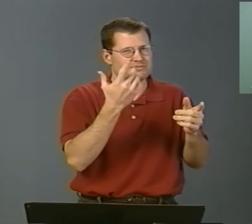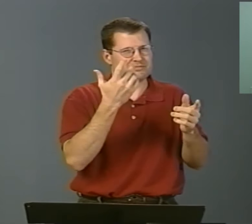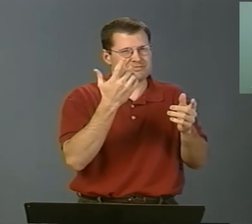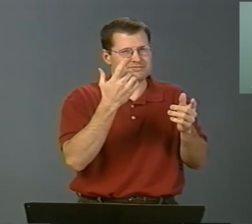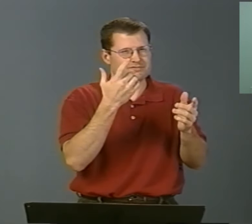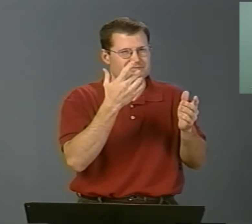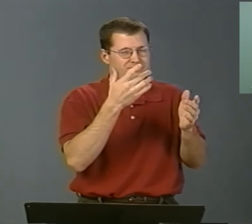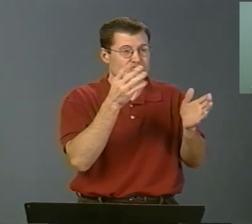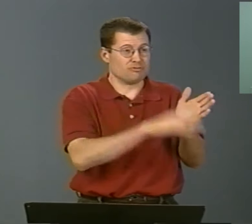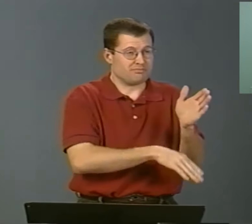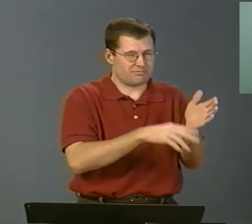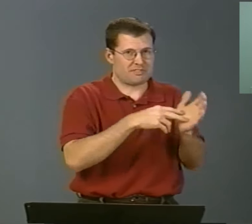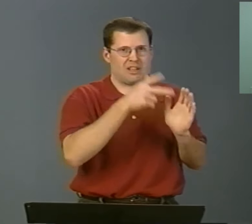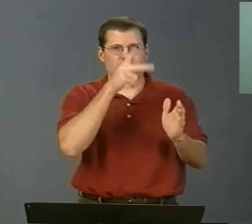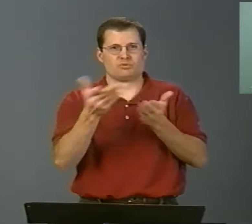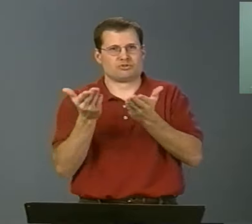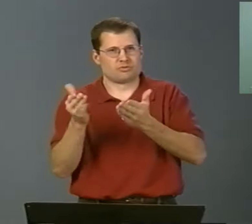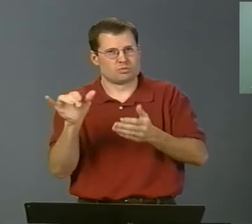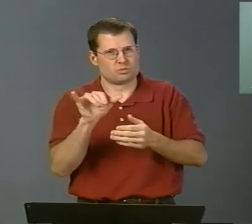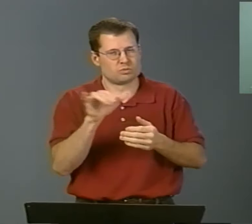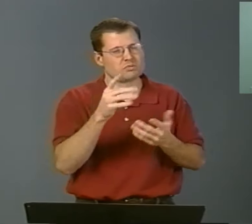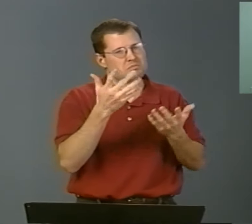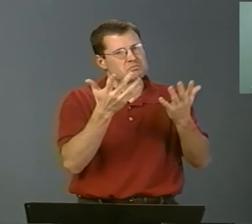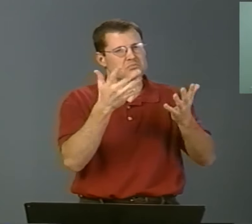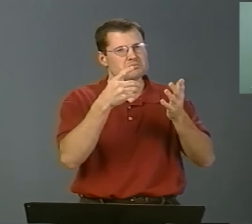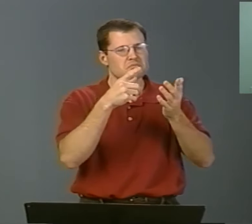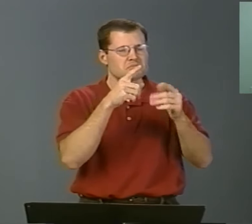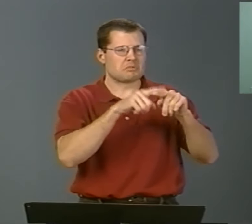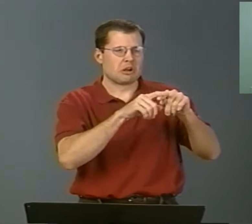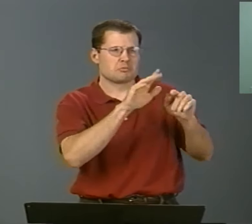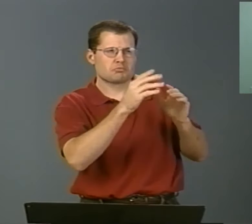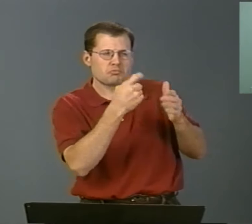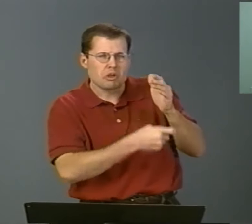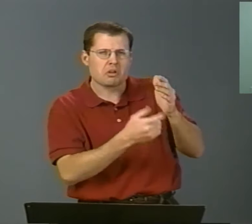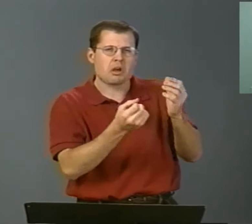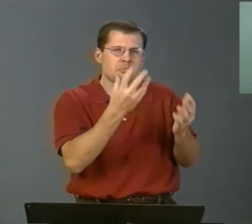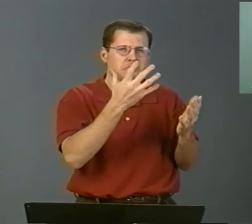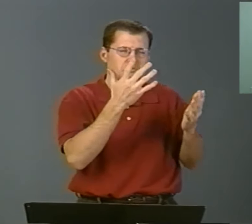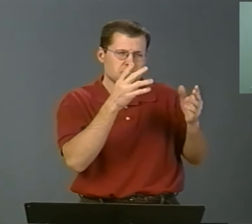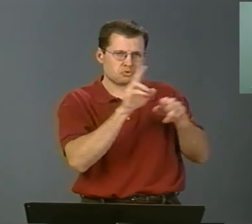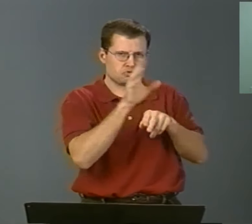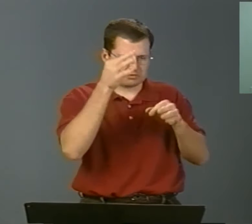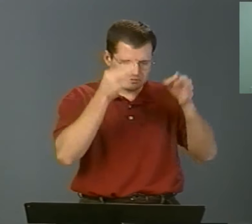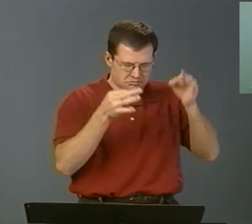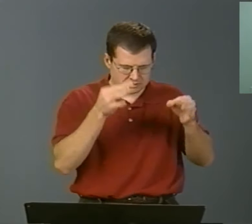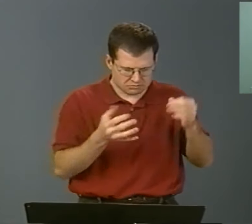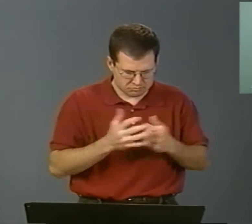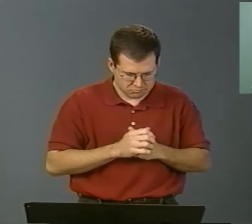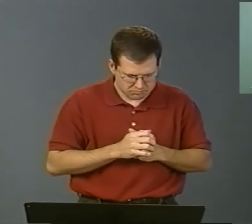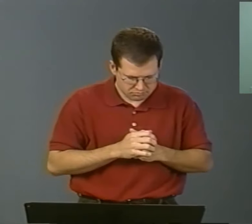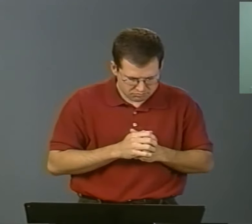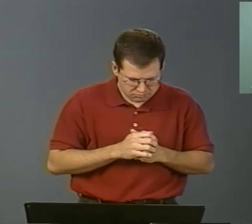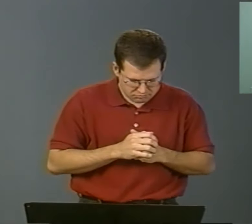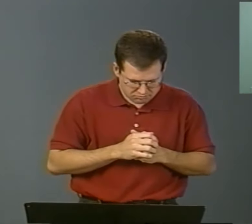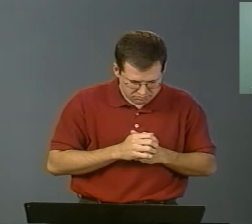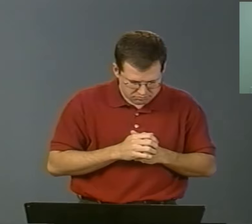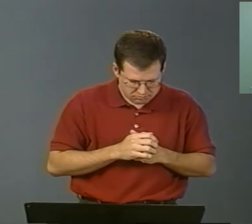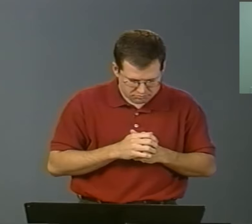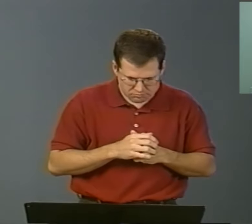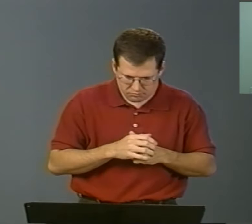just remember, being cheap isn't always the best thing. It also comes down to their service too. So